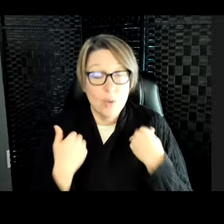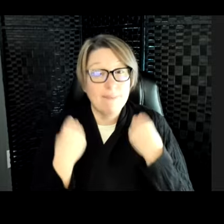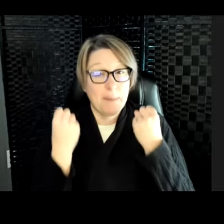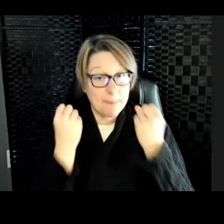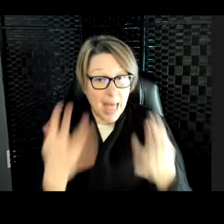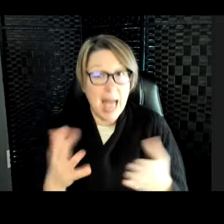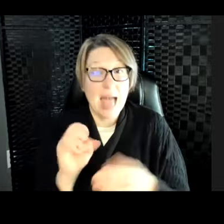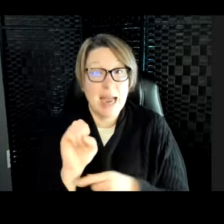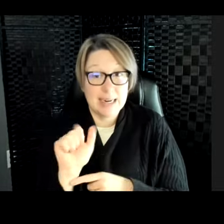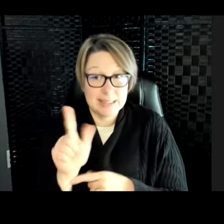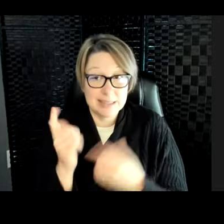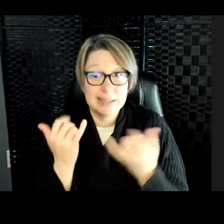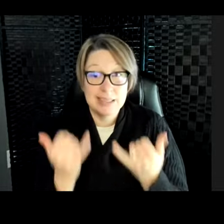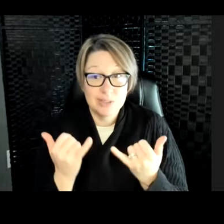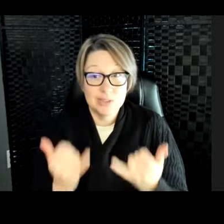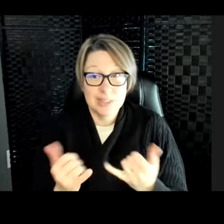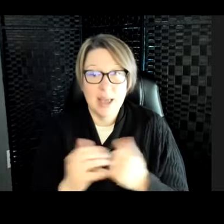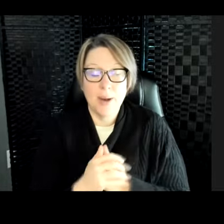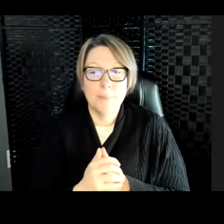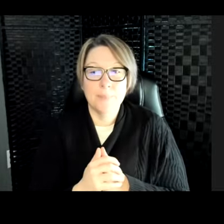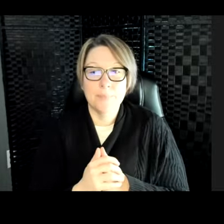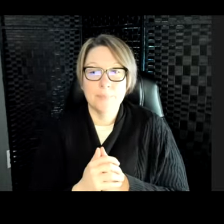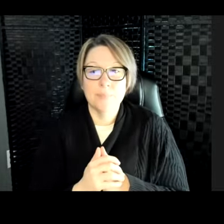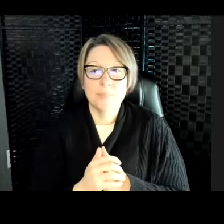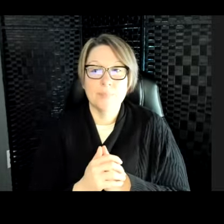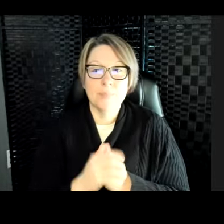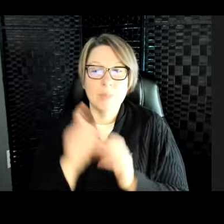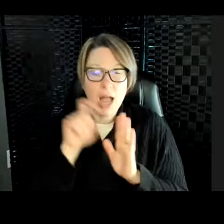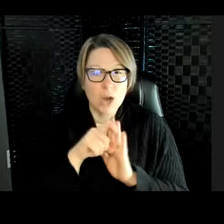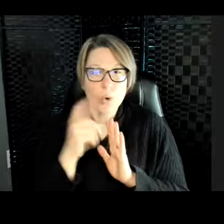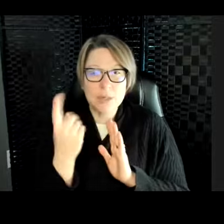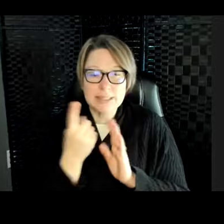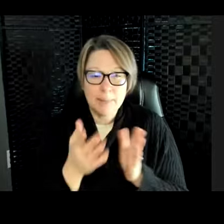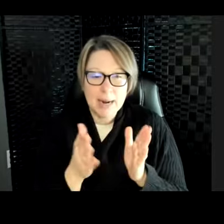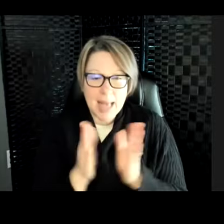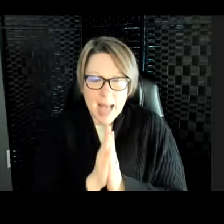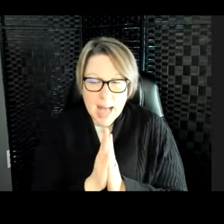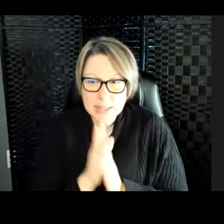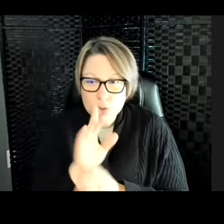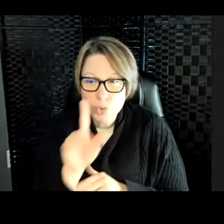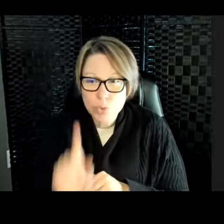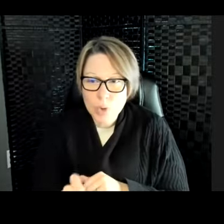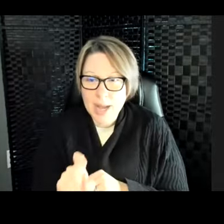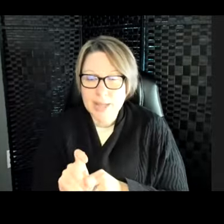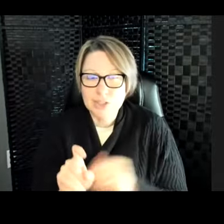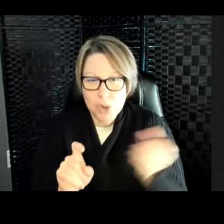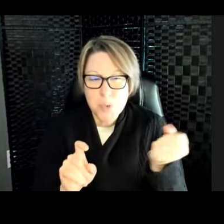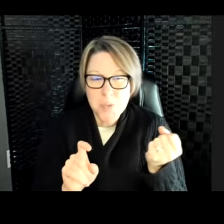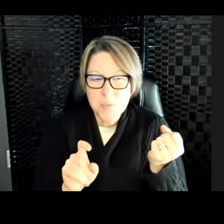There are a lot of them. Now, I noticed somebody asked some questions, so we'll get to those. Somebody